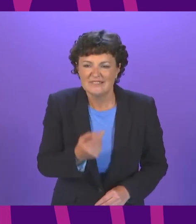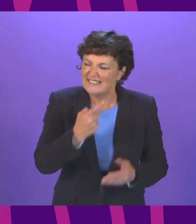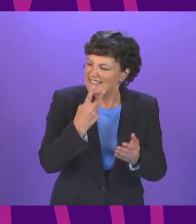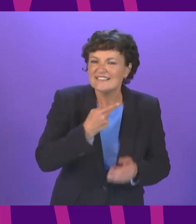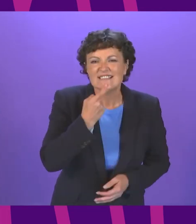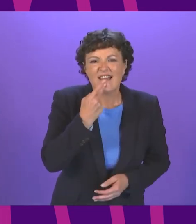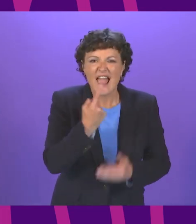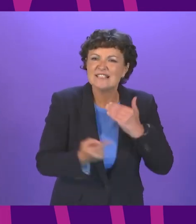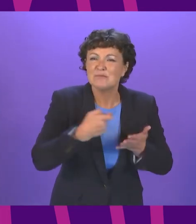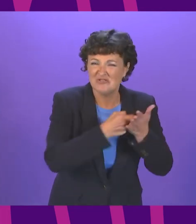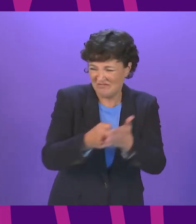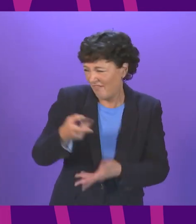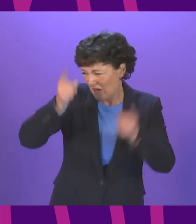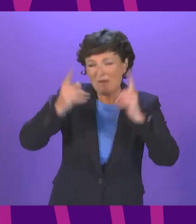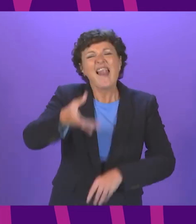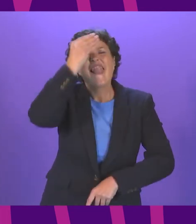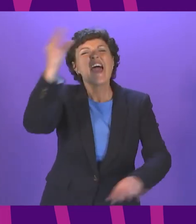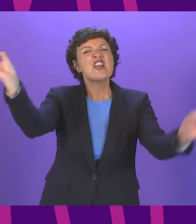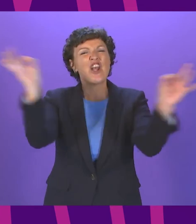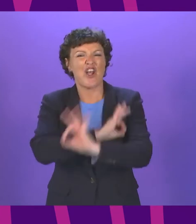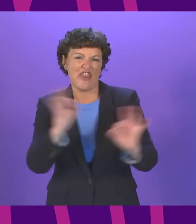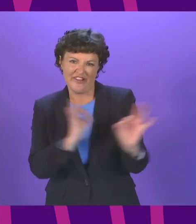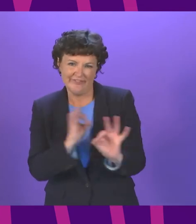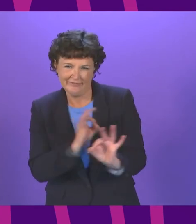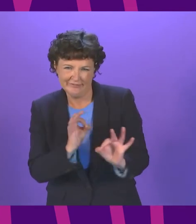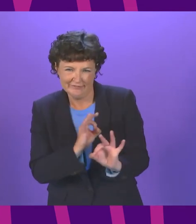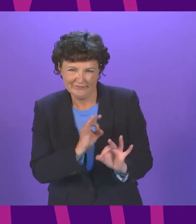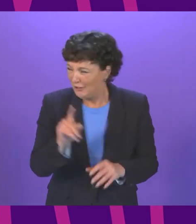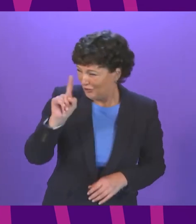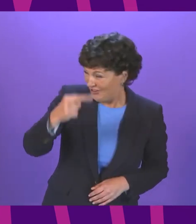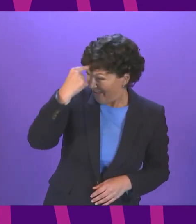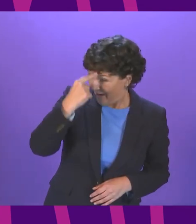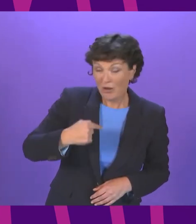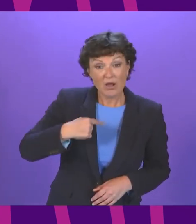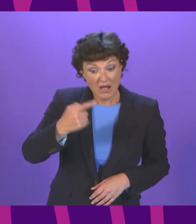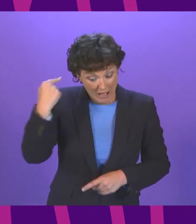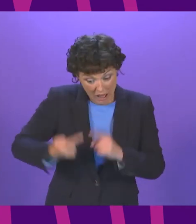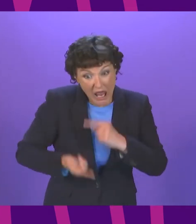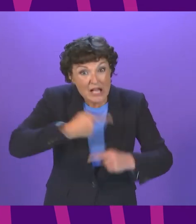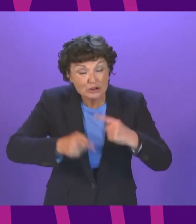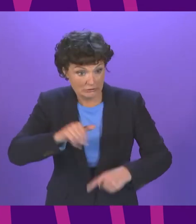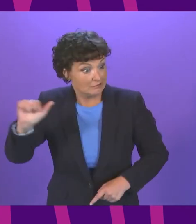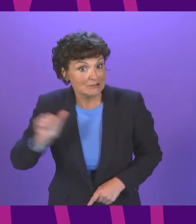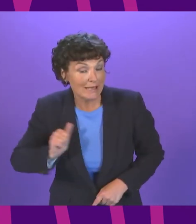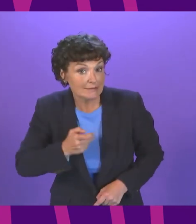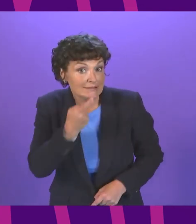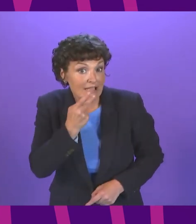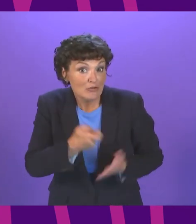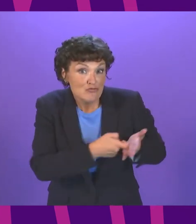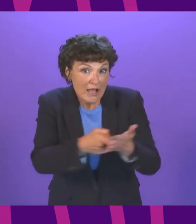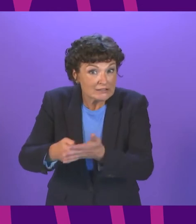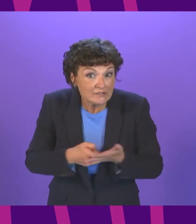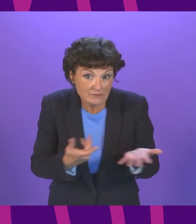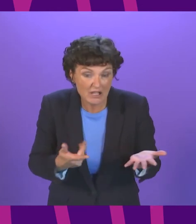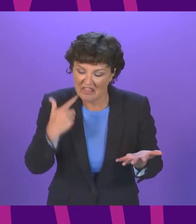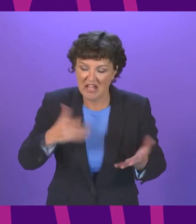from taking the independence referendum campaign off pause on the eve of a deadly second wave last year presiding officer the hour is late the